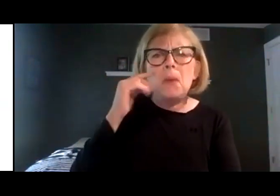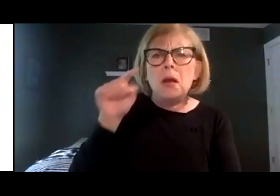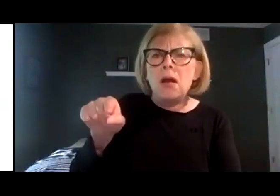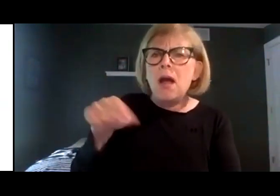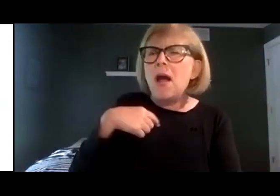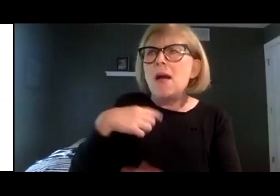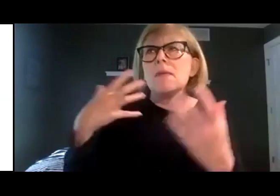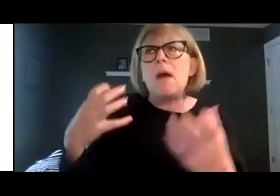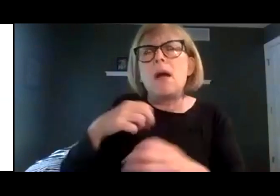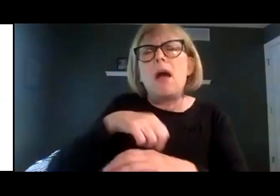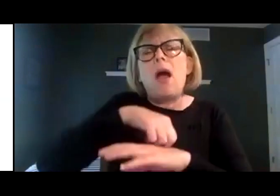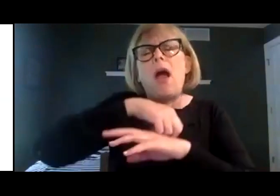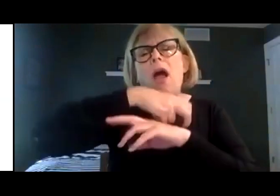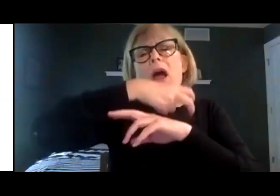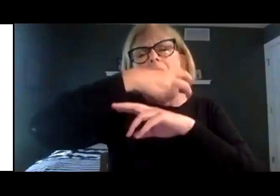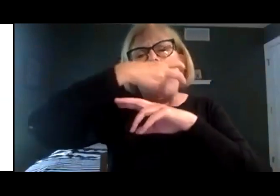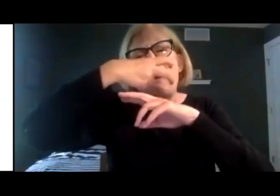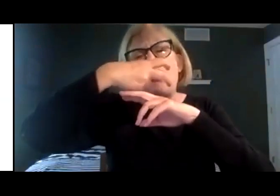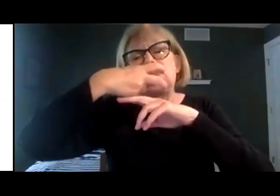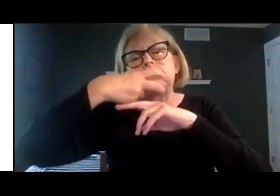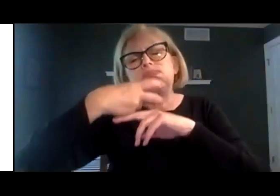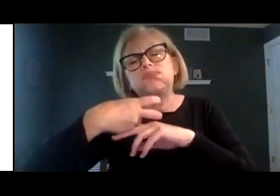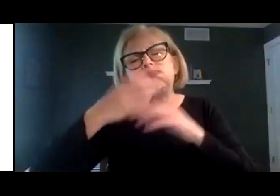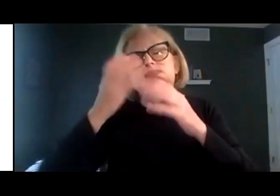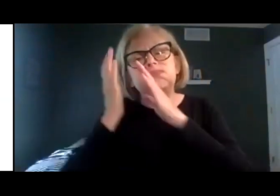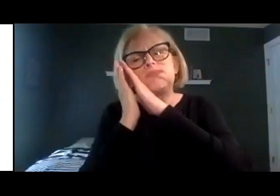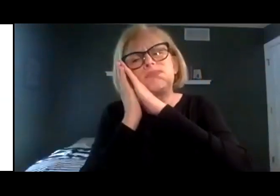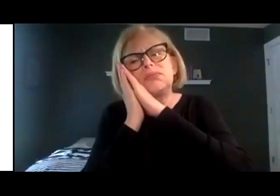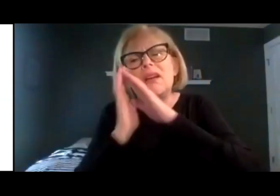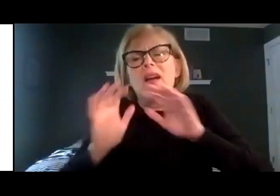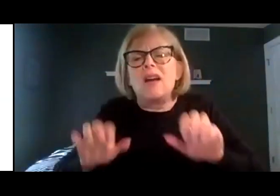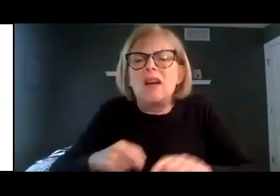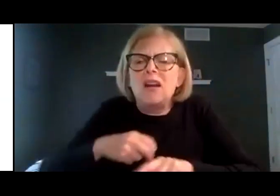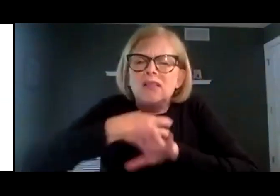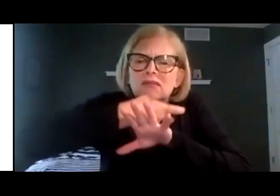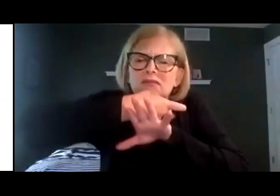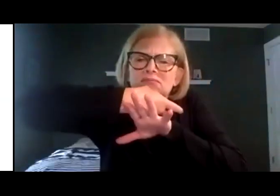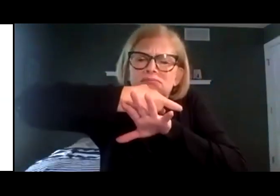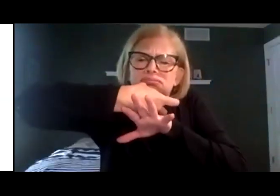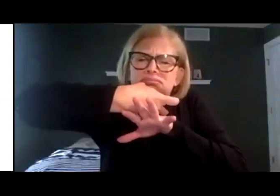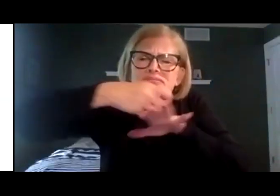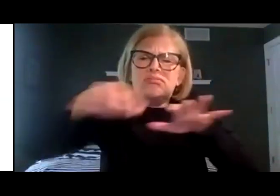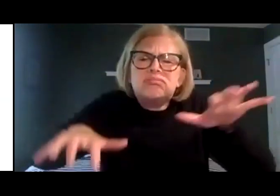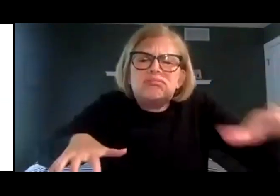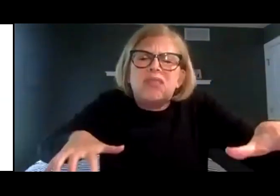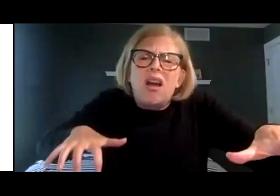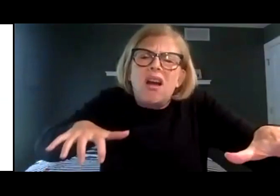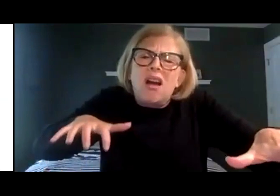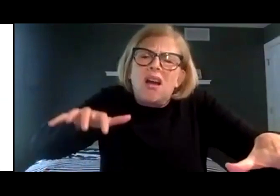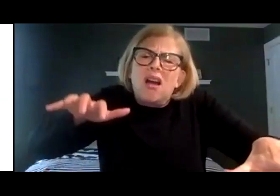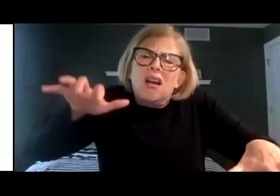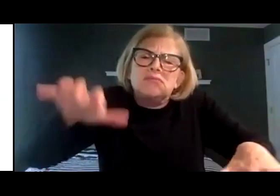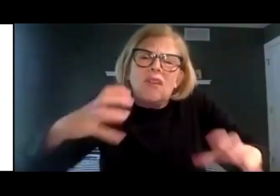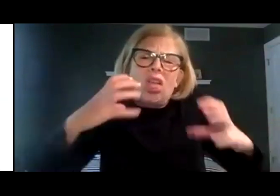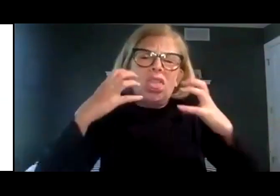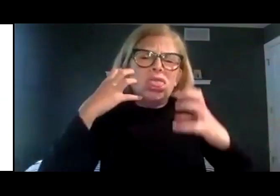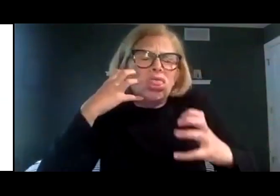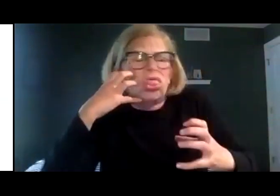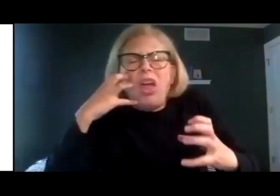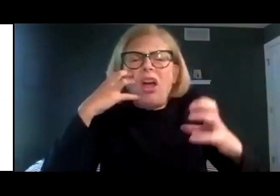wanted to sleep in a bed. And up he crawled into a large, thick mattress.